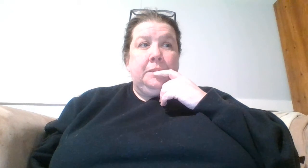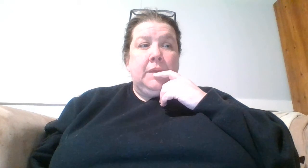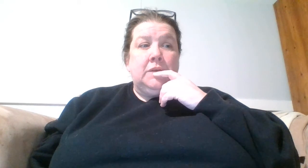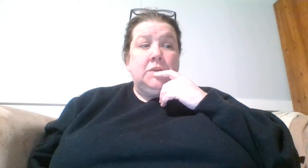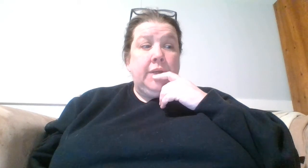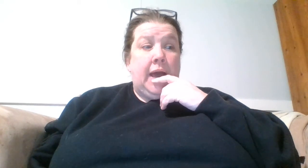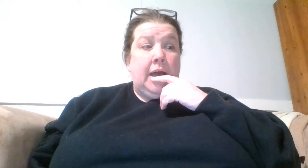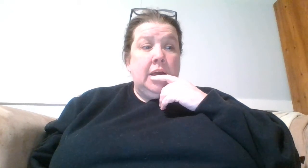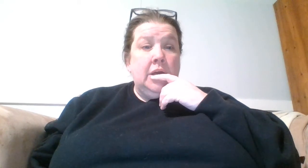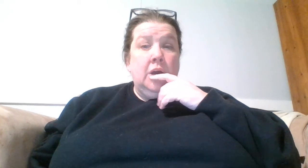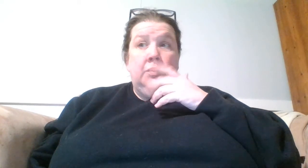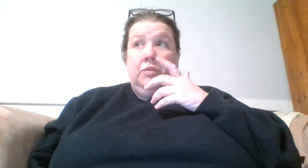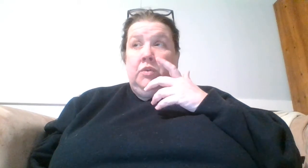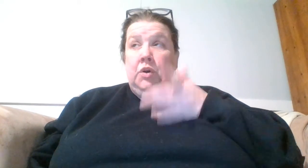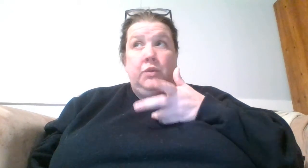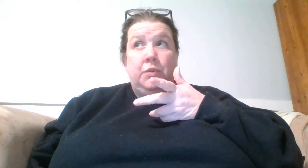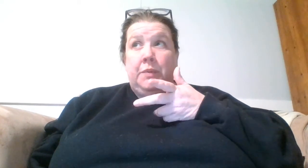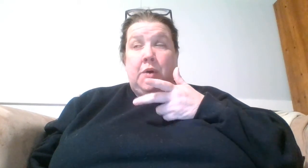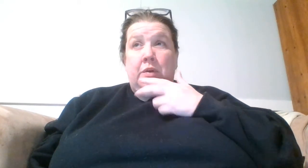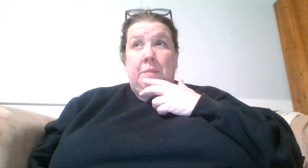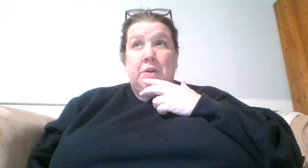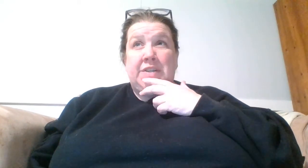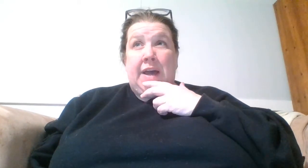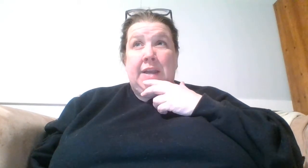so yeah. No new WIPGO numbers yet.